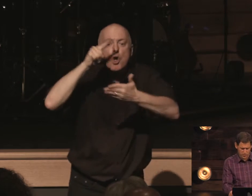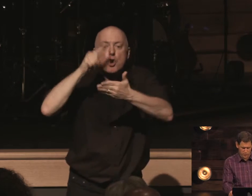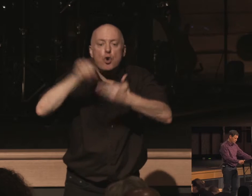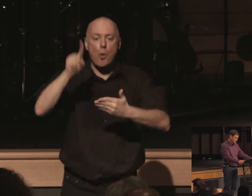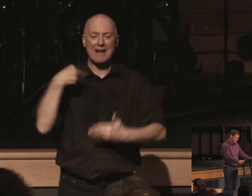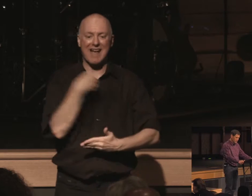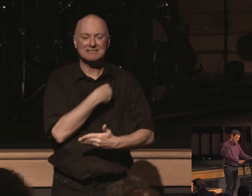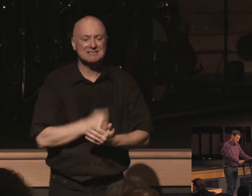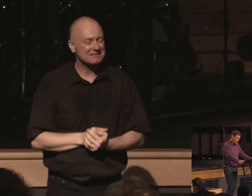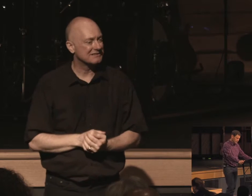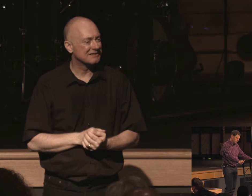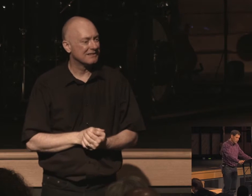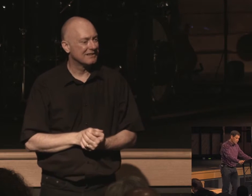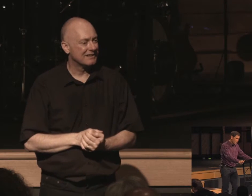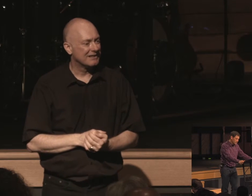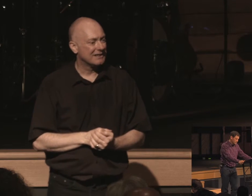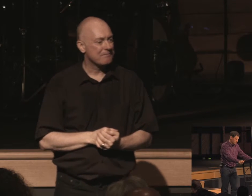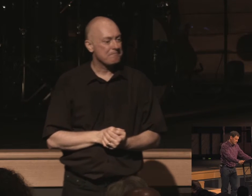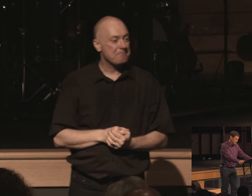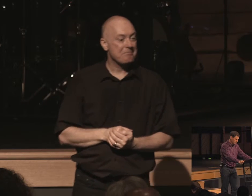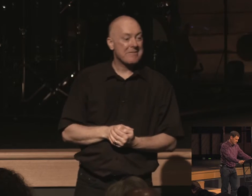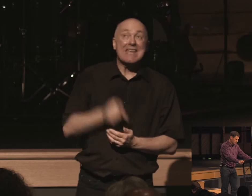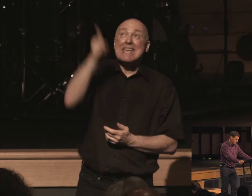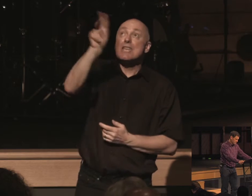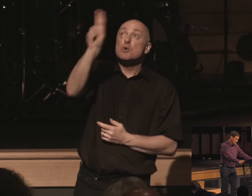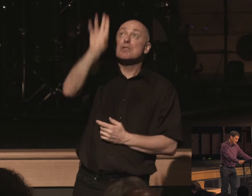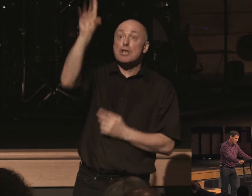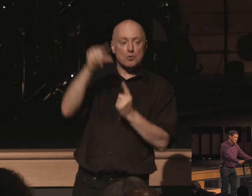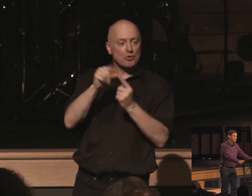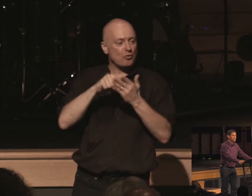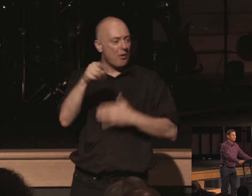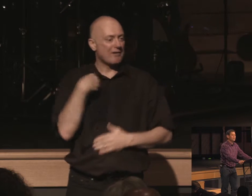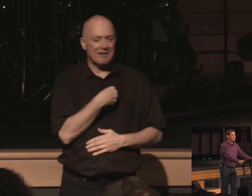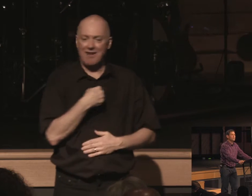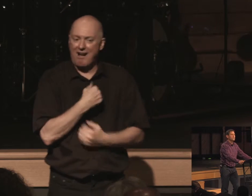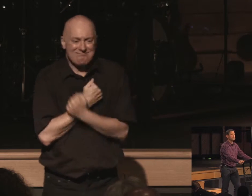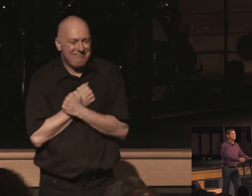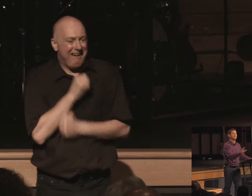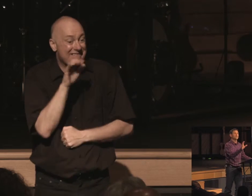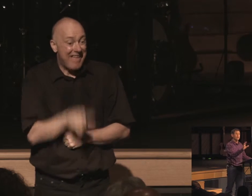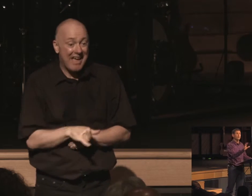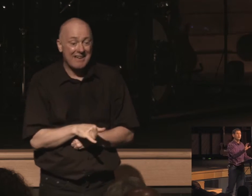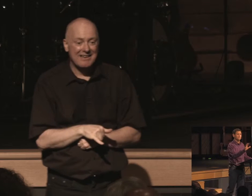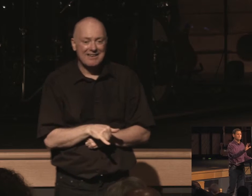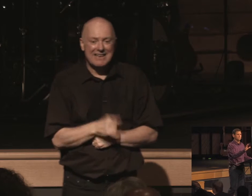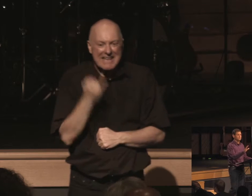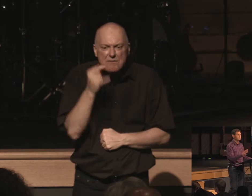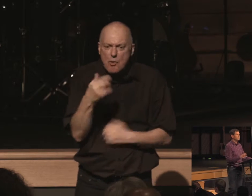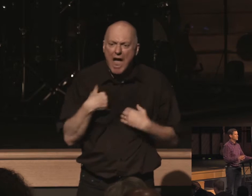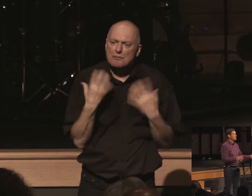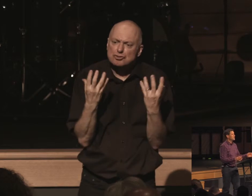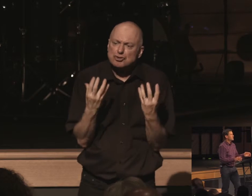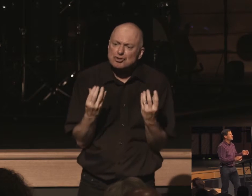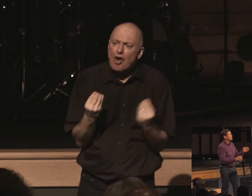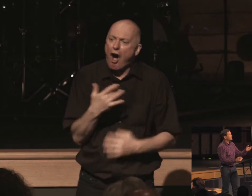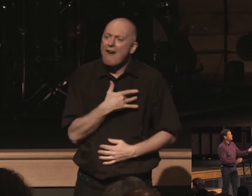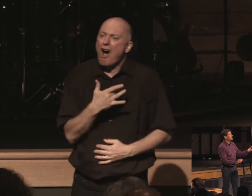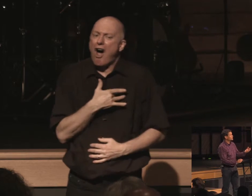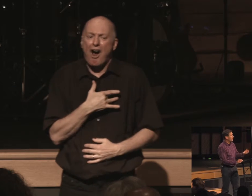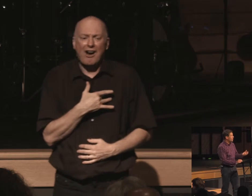for a proof for correction i love this this is where you if you if have a soft heart the soft heart gets taught